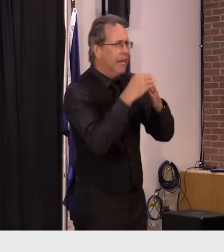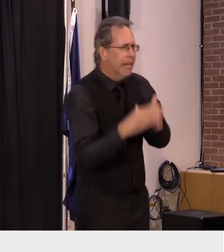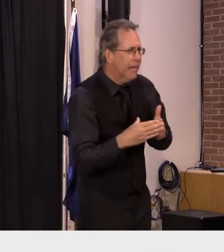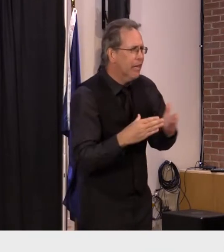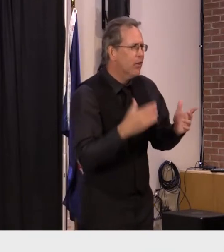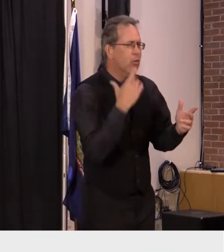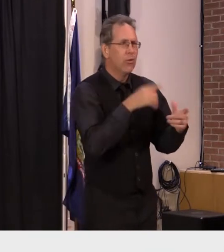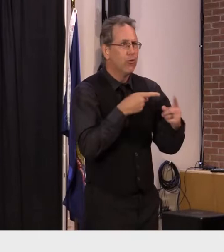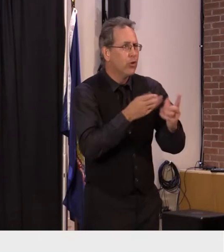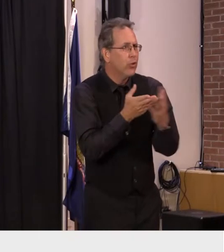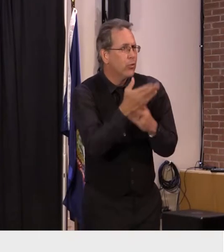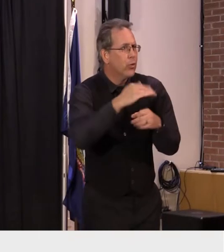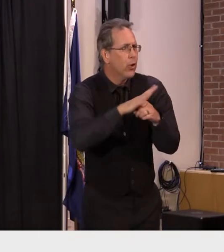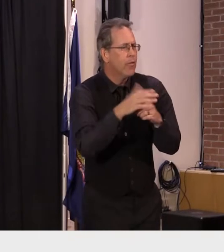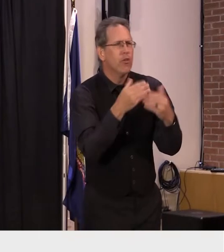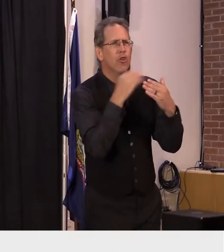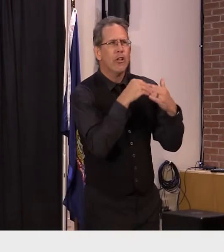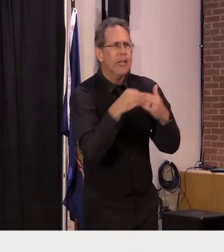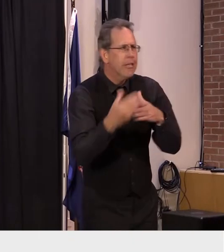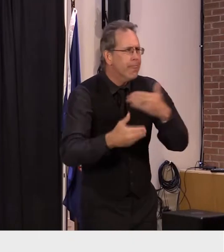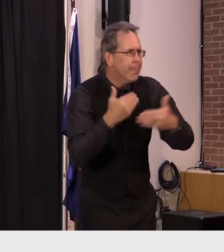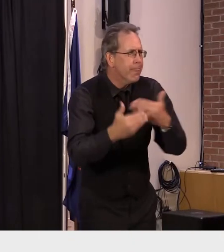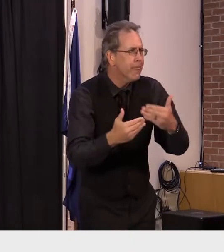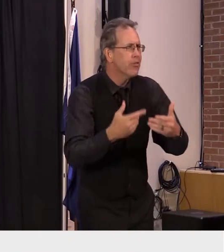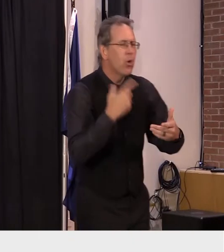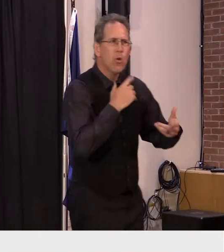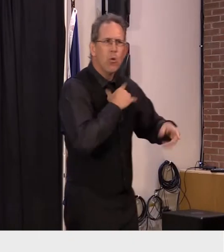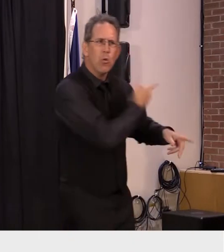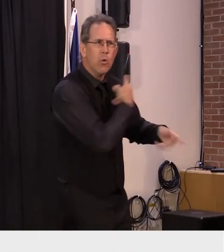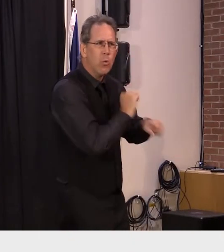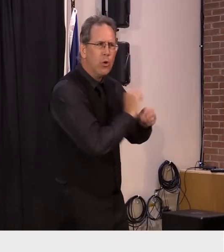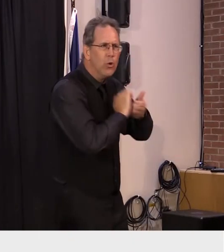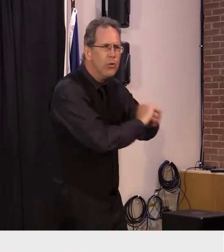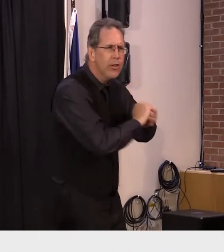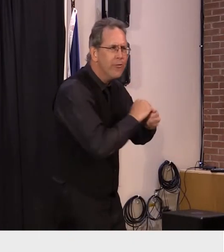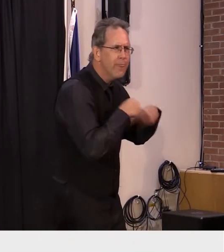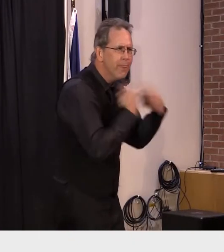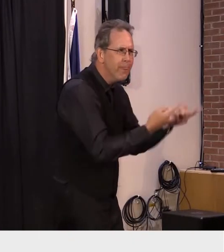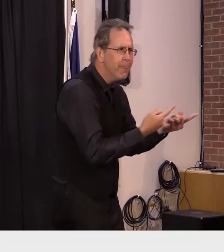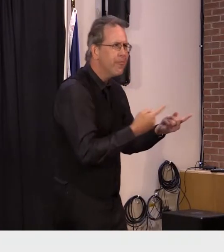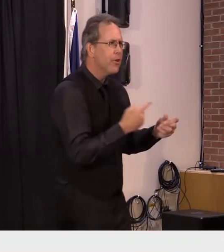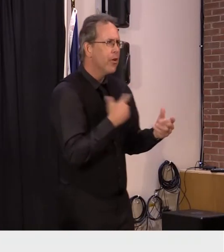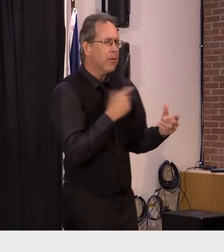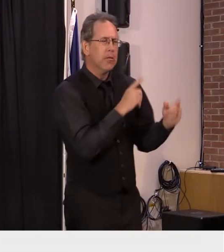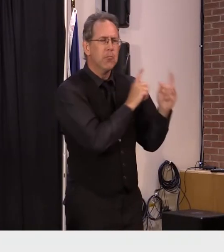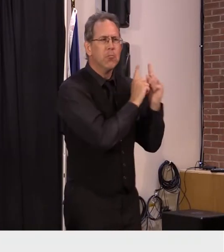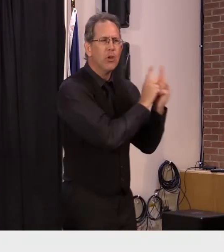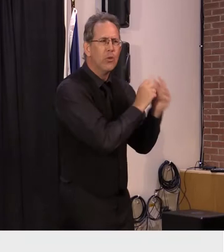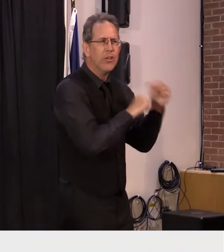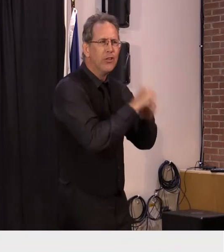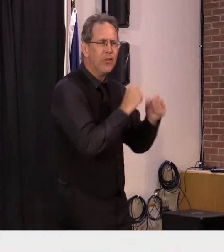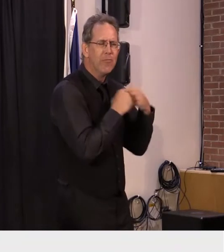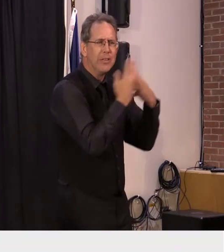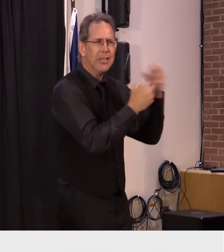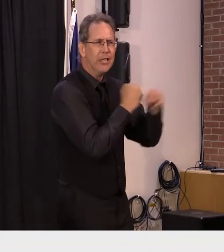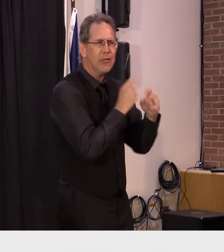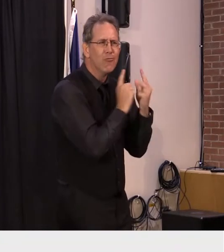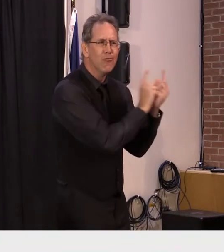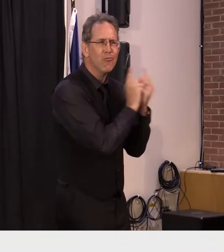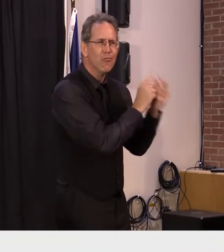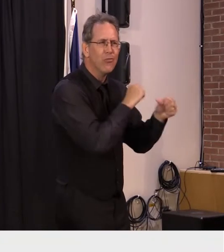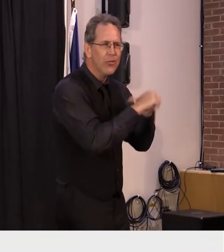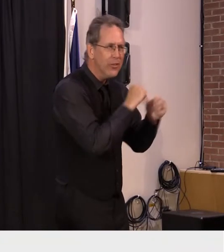an invaluable collaborator and a mentor for many of us you're service during these challenging times has